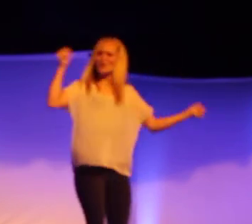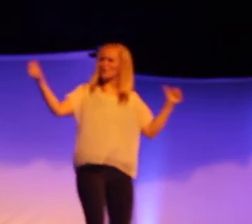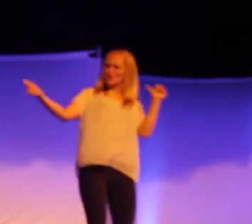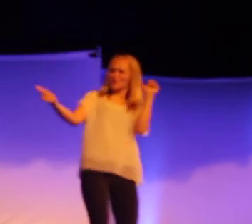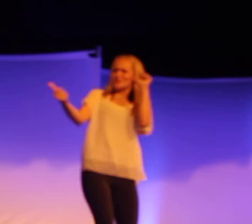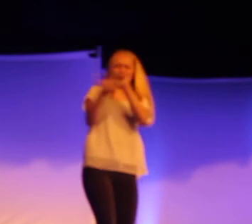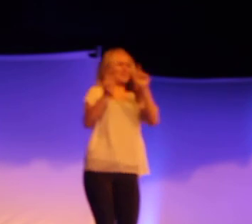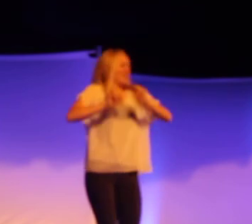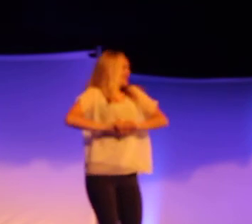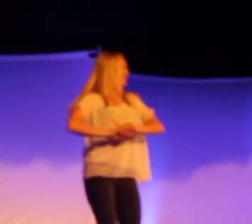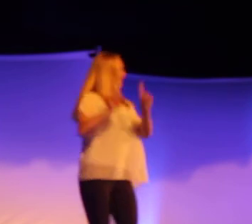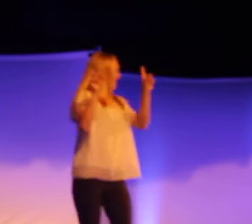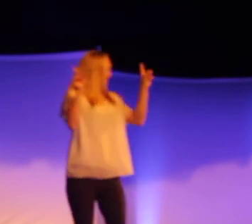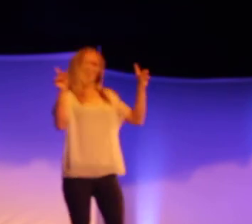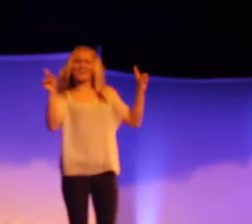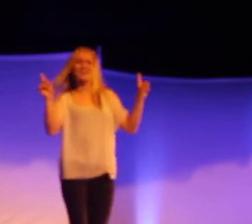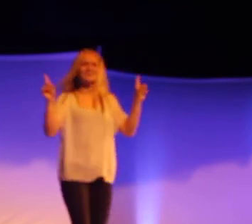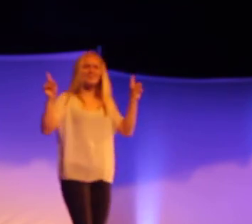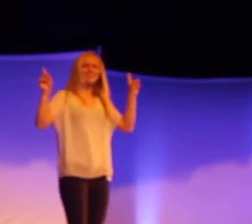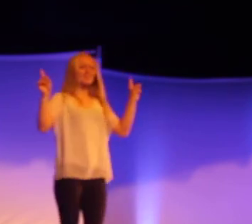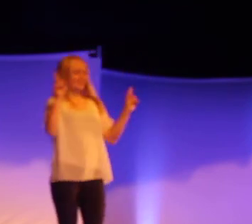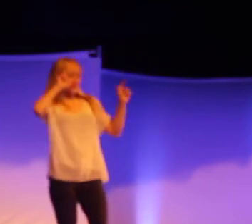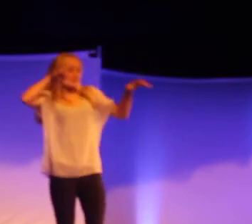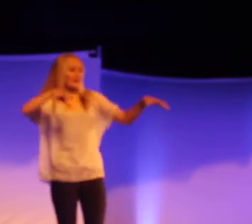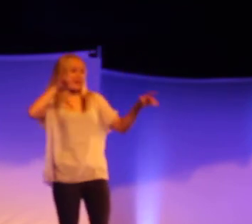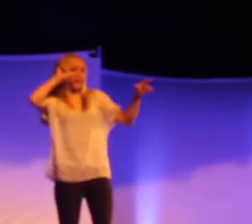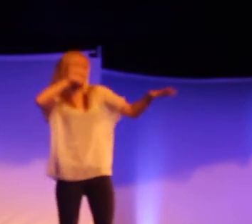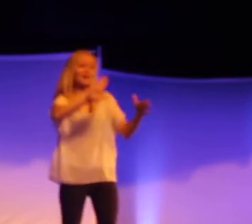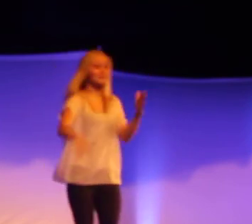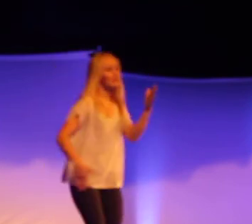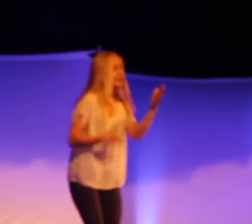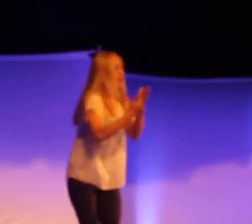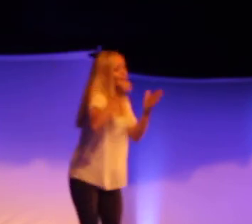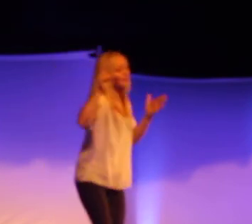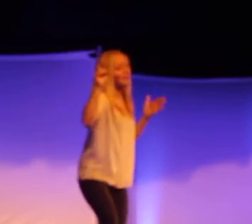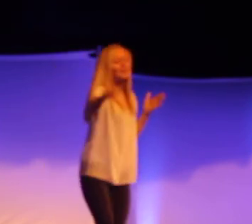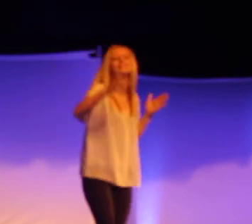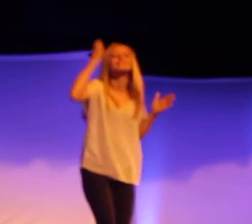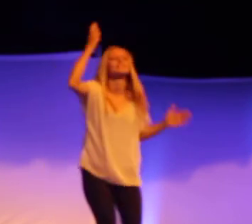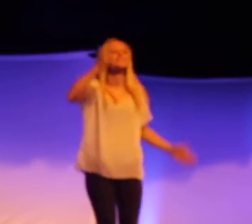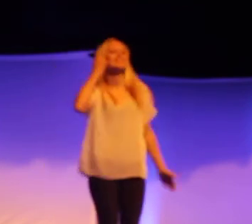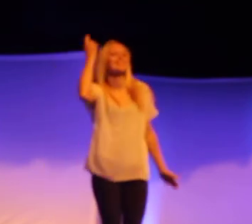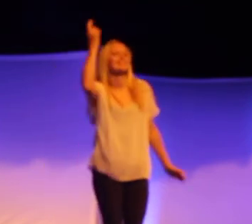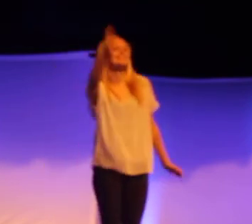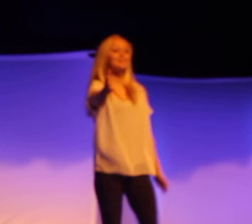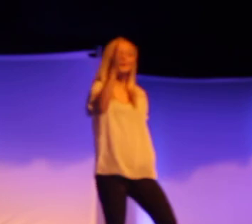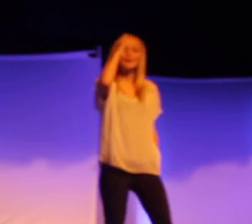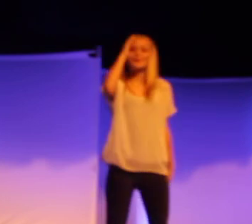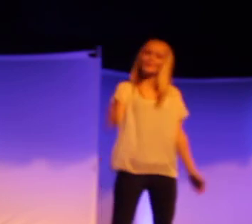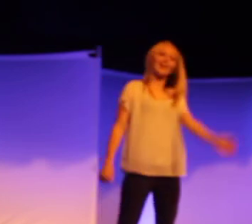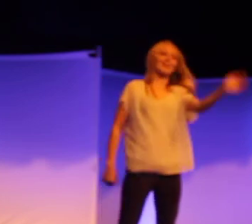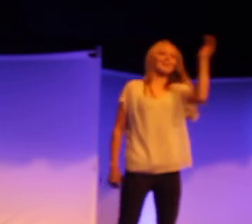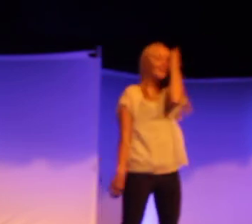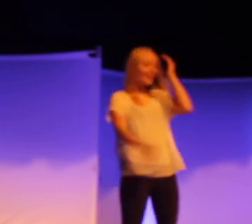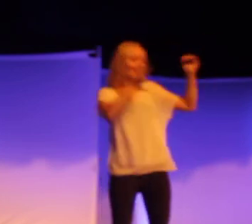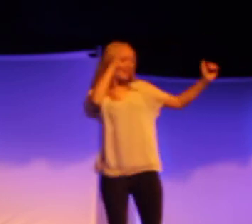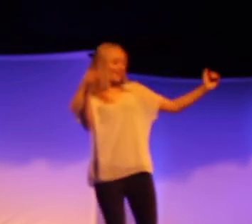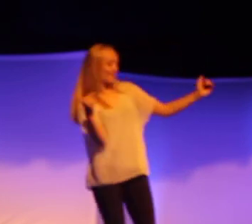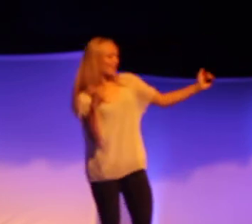You turn it on, I'm close And suddenly you're all I need No reason why I